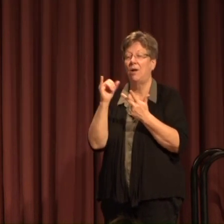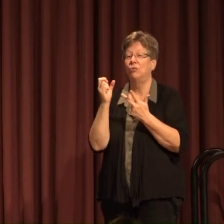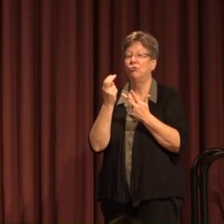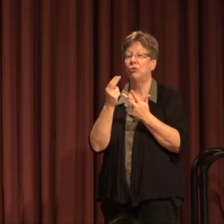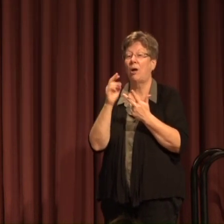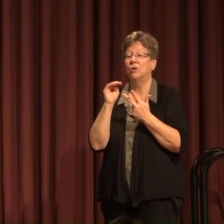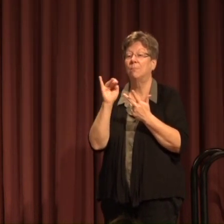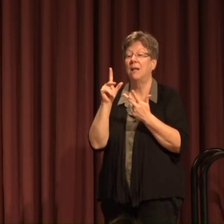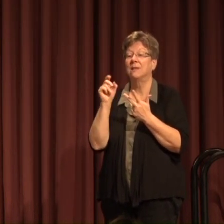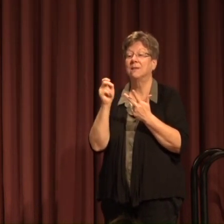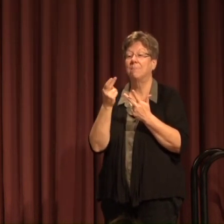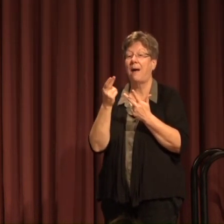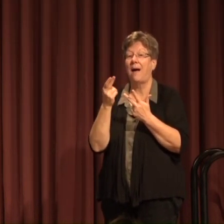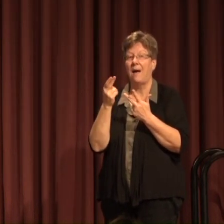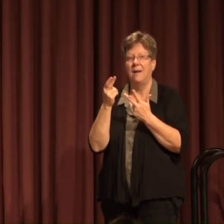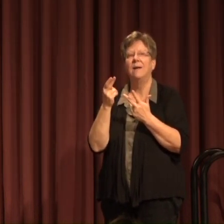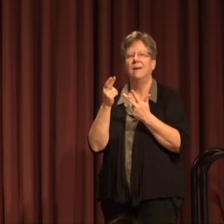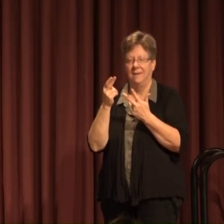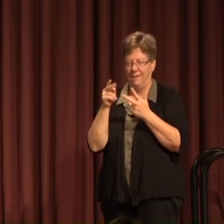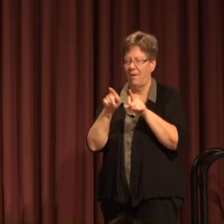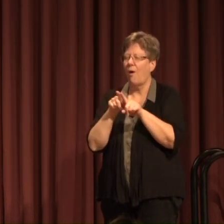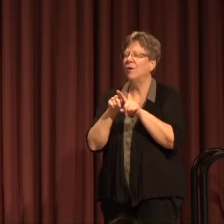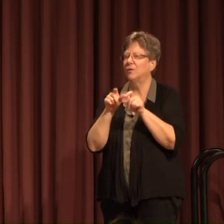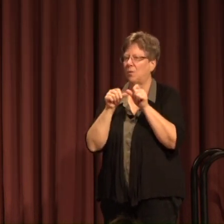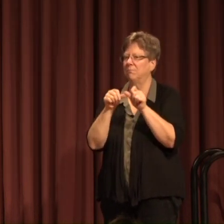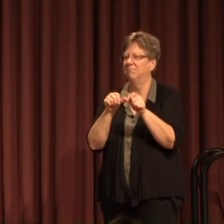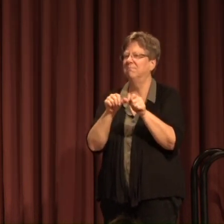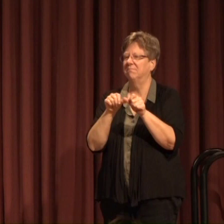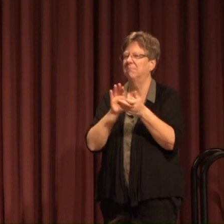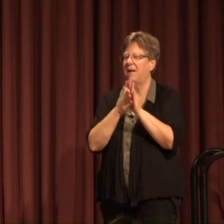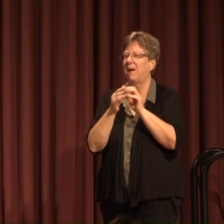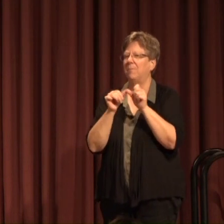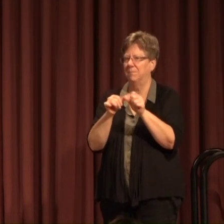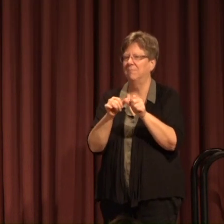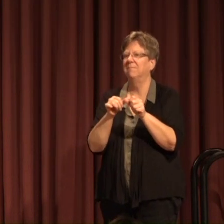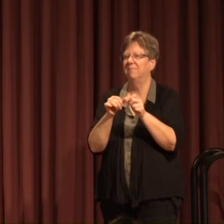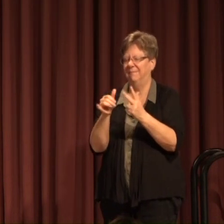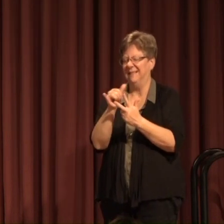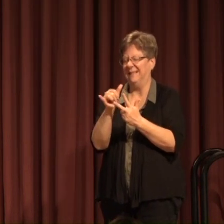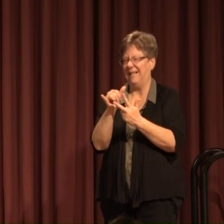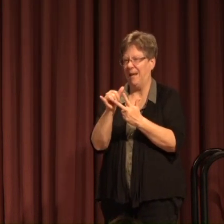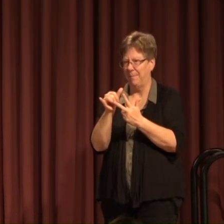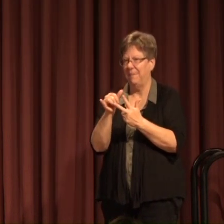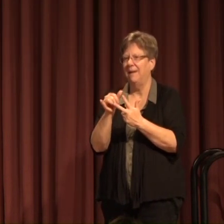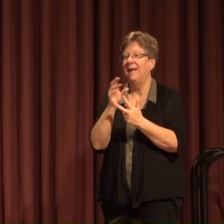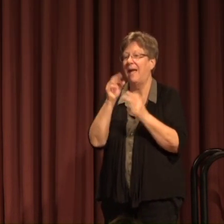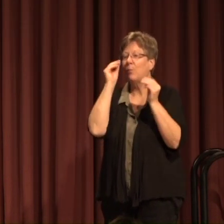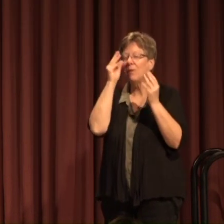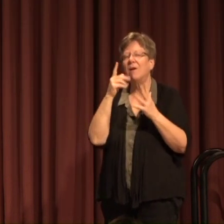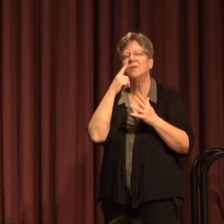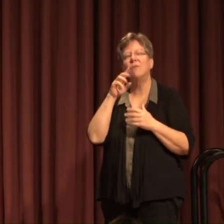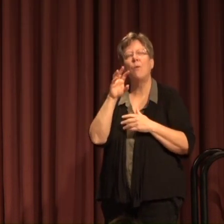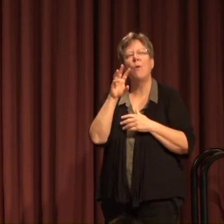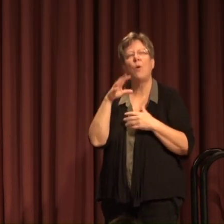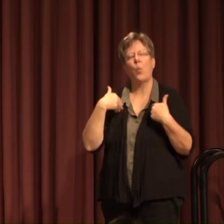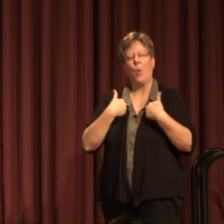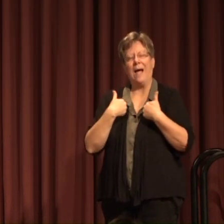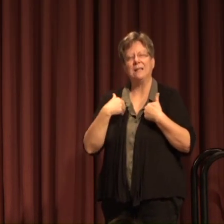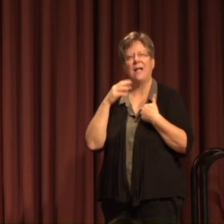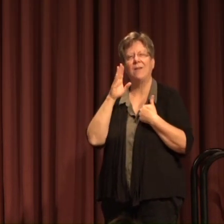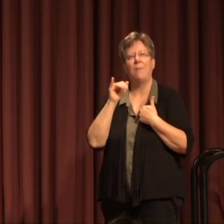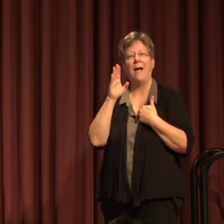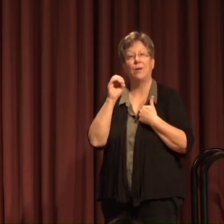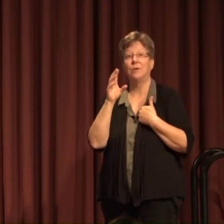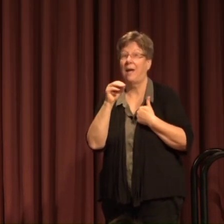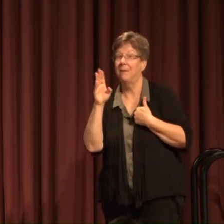is awarded tenure also in the department of ecosystem and conservation sciences and a professor of wildlife biology and the